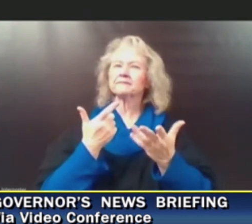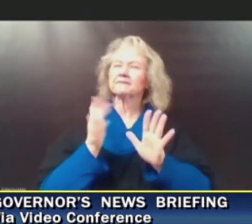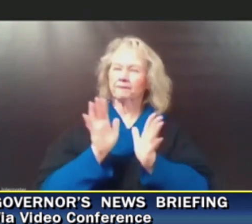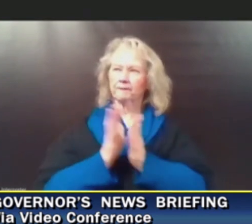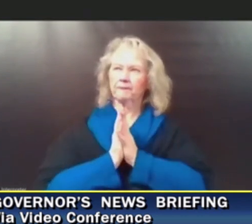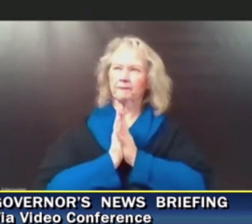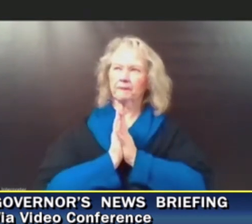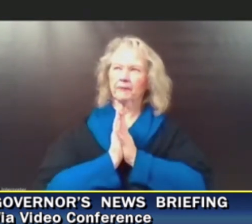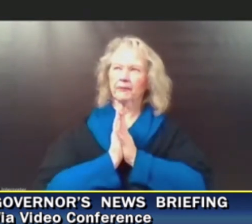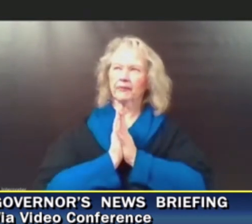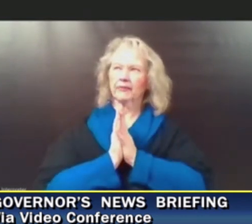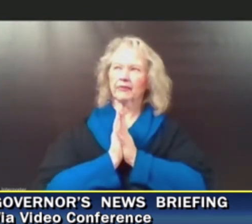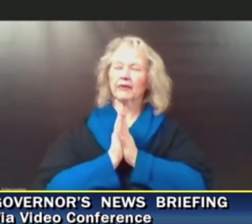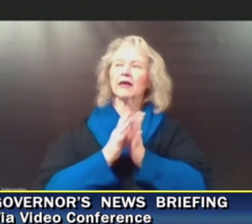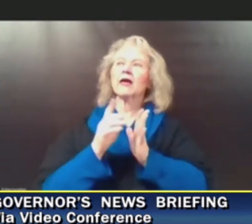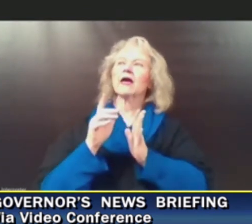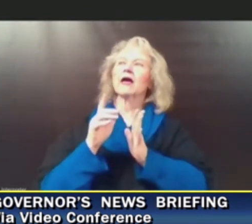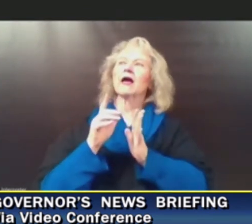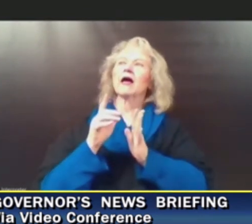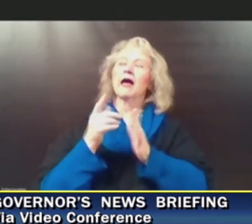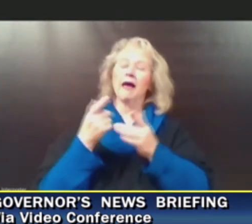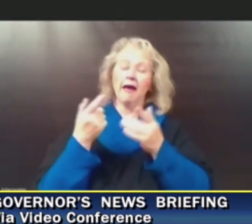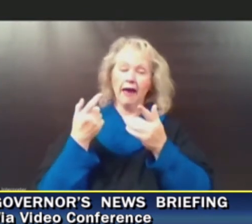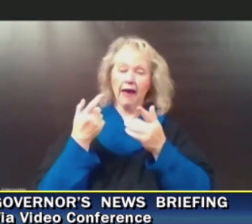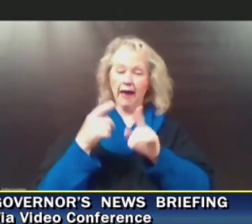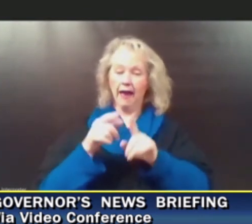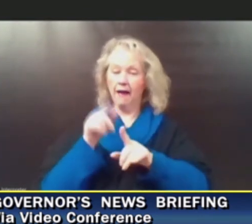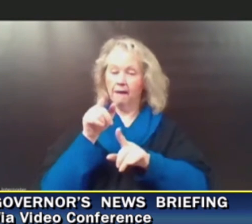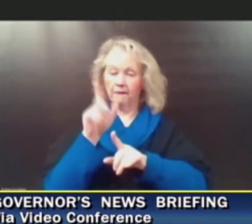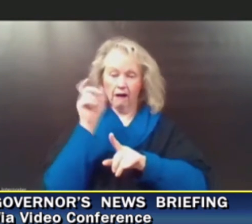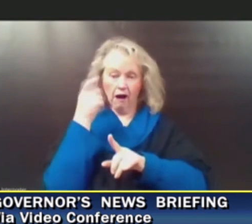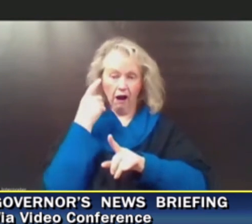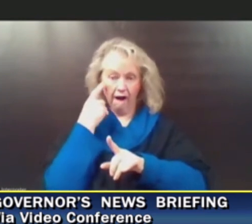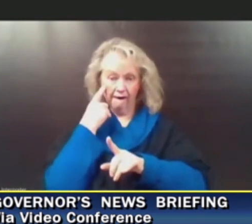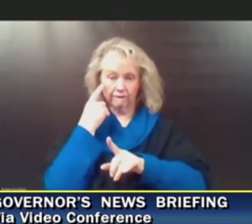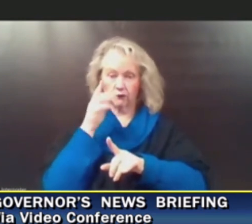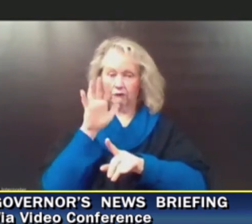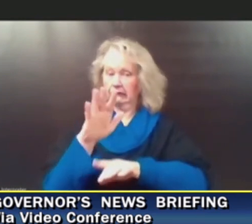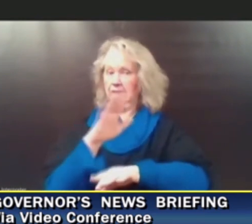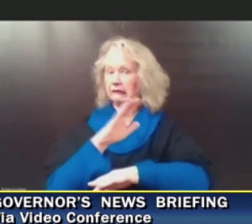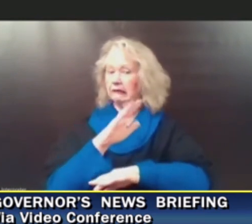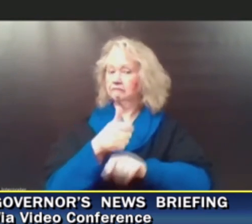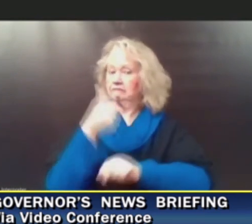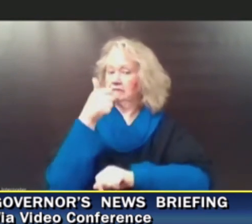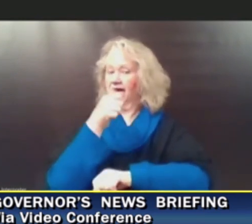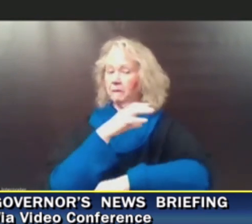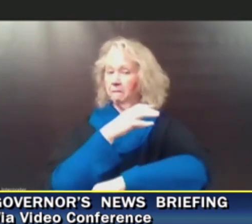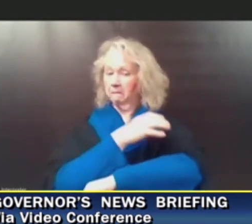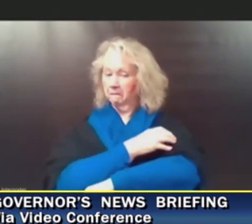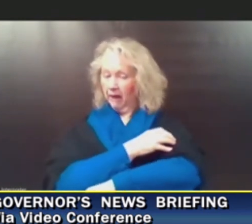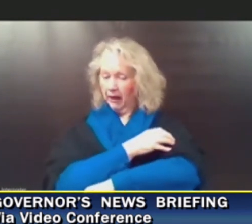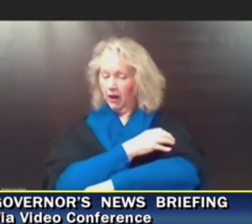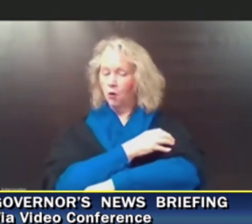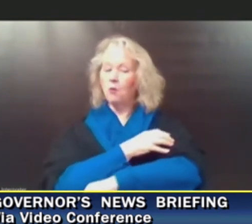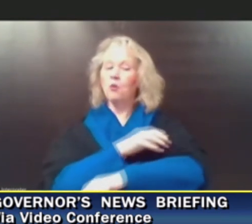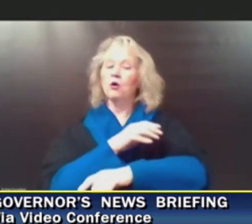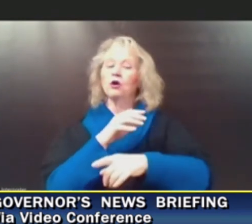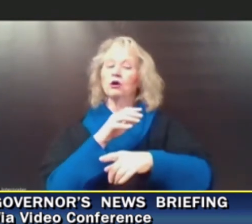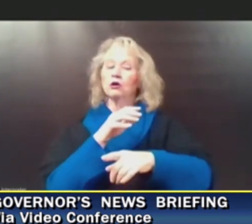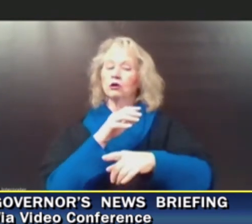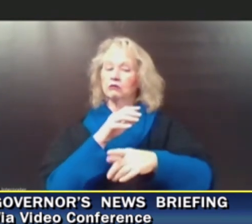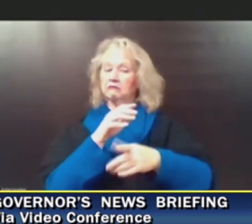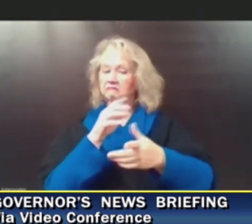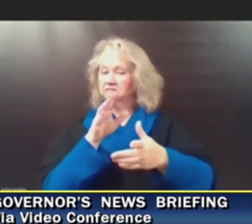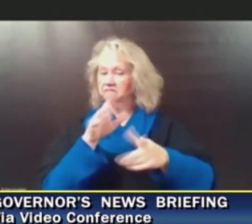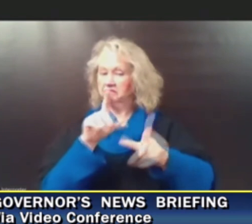once the governor's executive powers expire and assuming the legislature extends the 11 orders, who